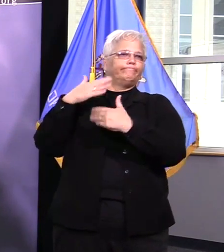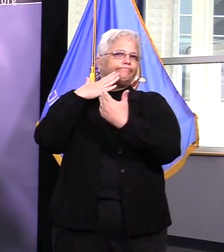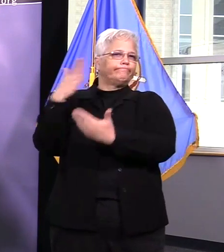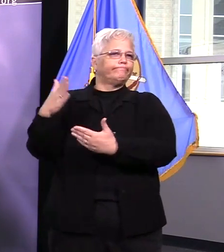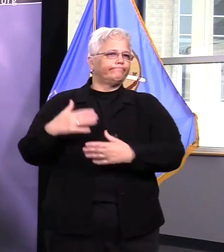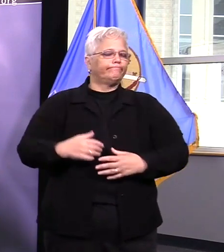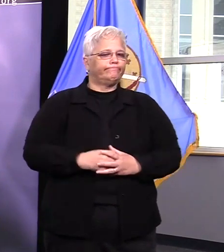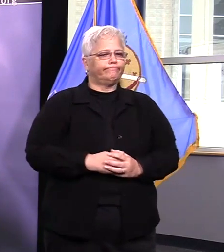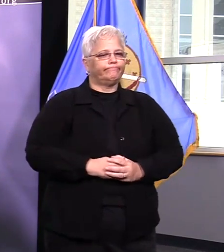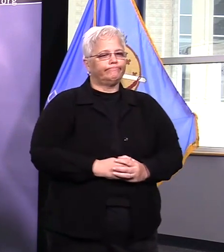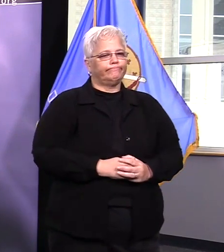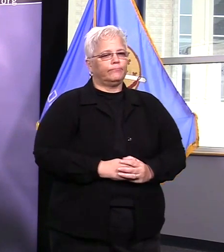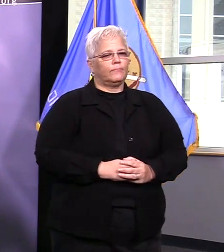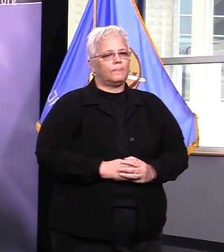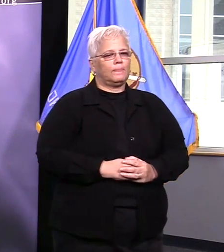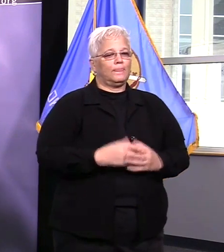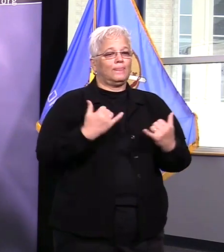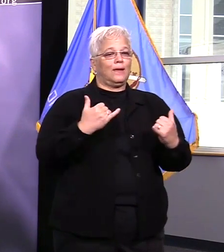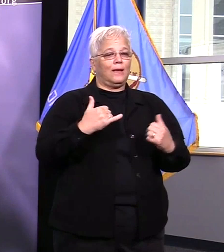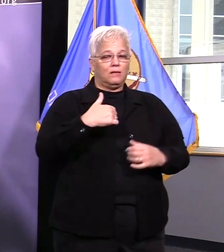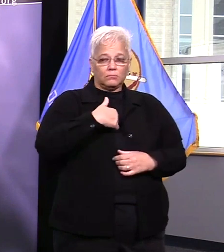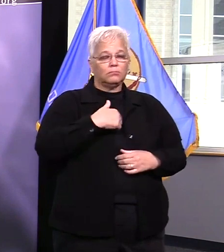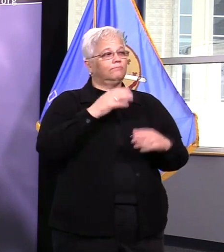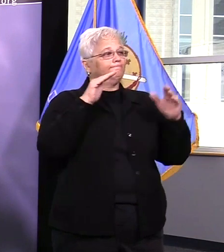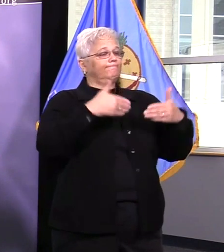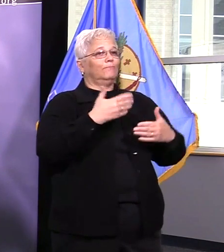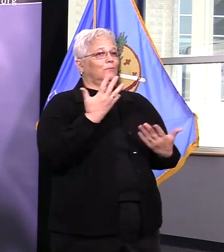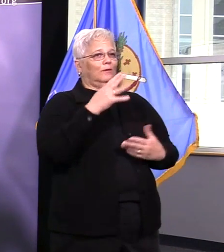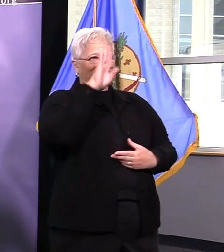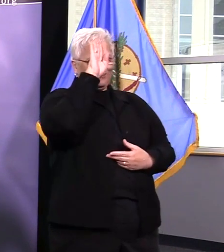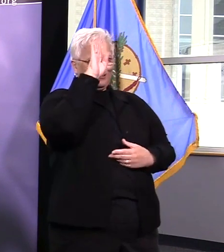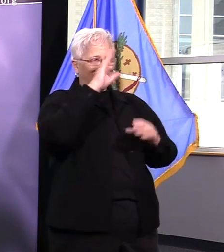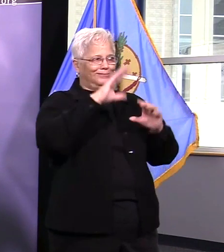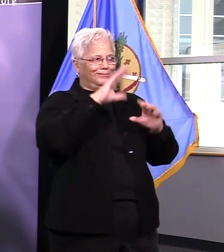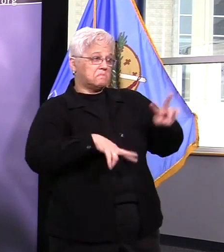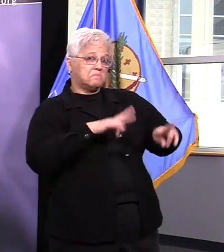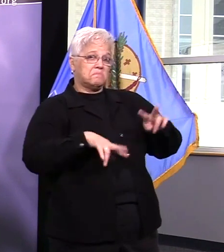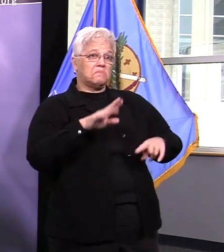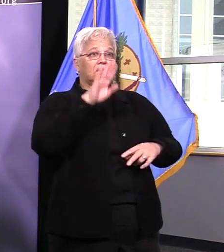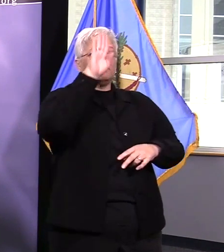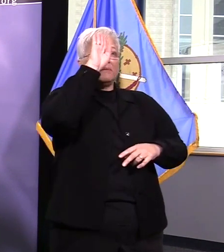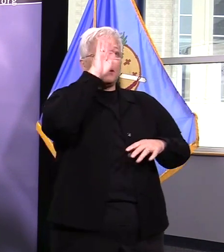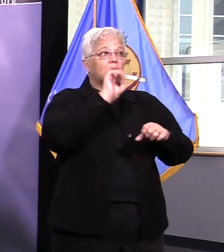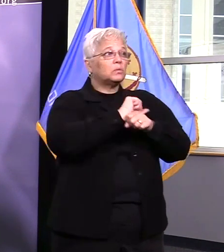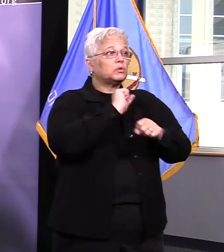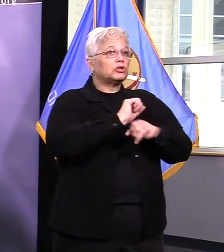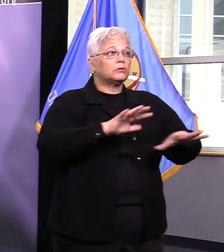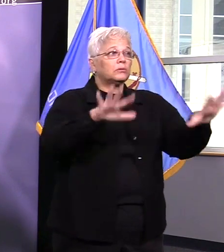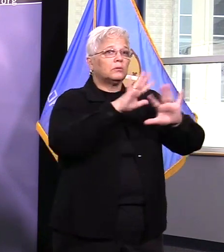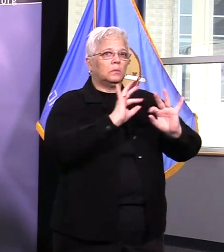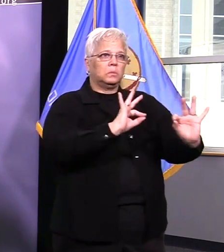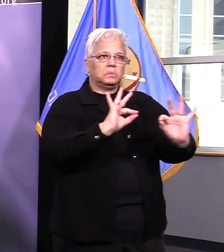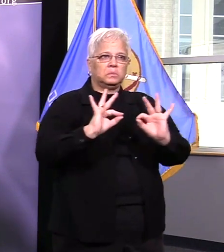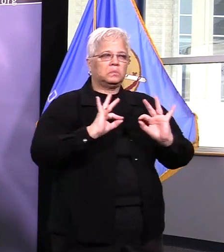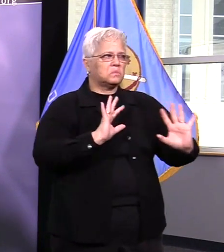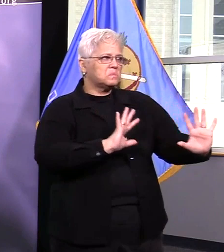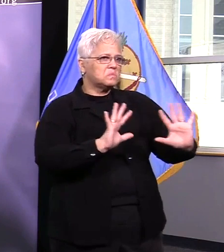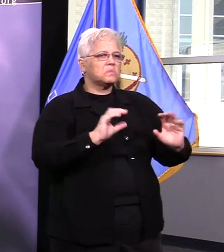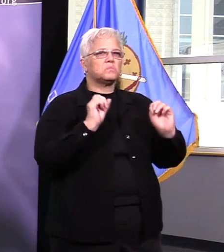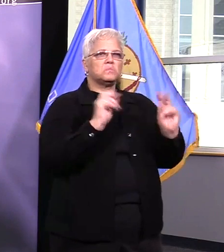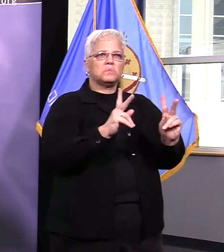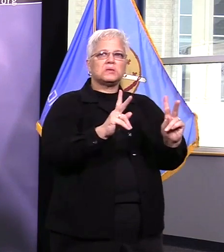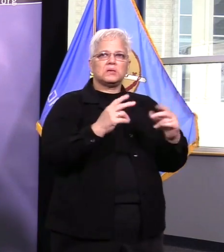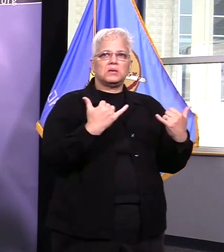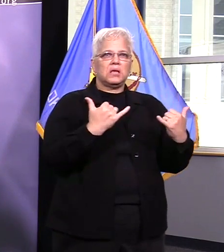within the tulsa fire department first of all our staffing our staffing is doing a very good an academy that was going to graduate about april 14th